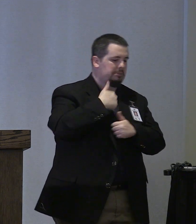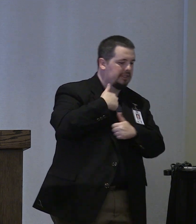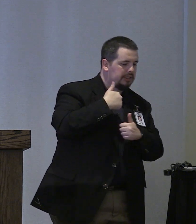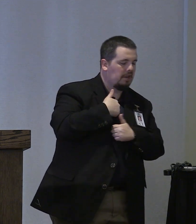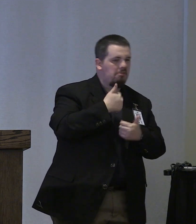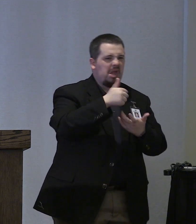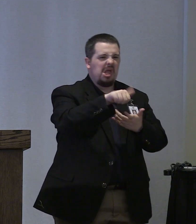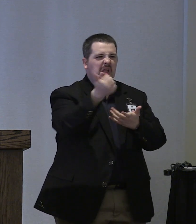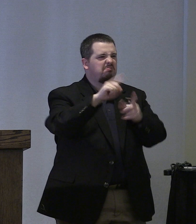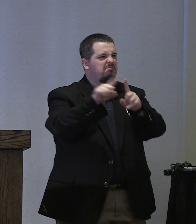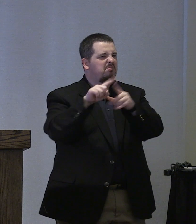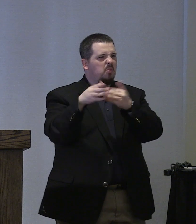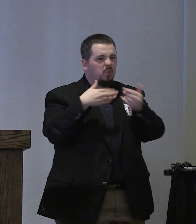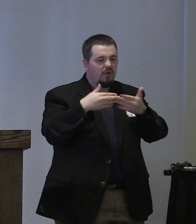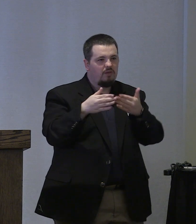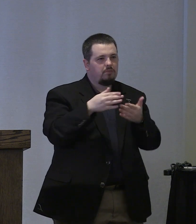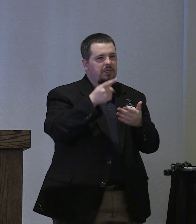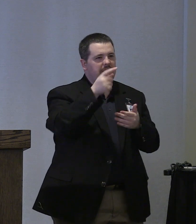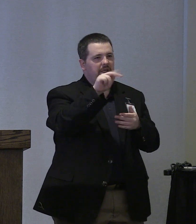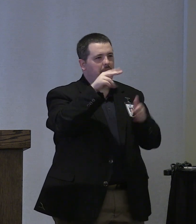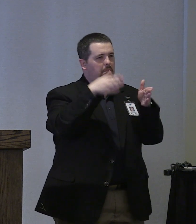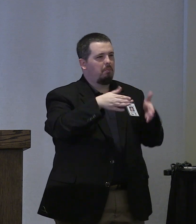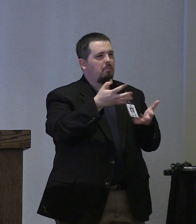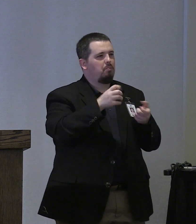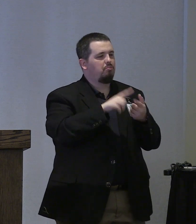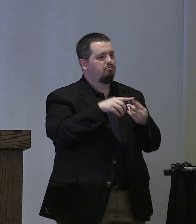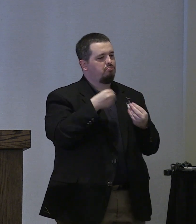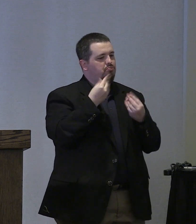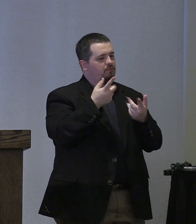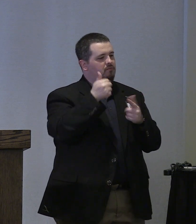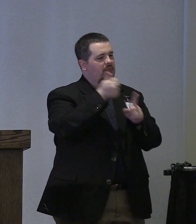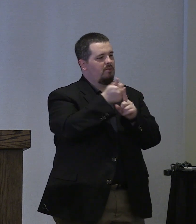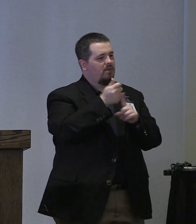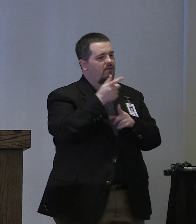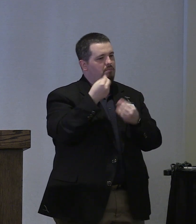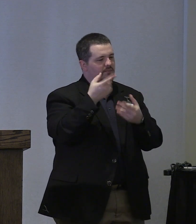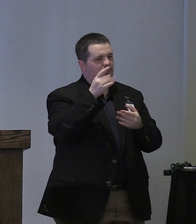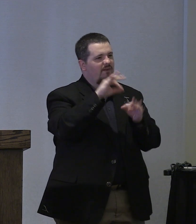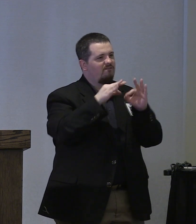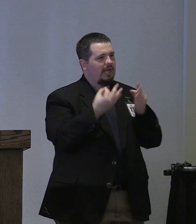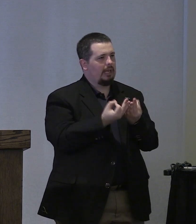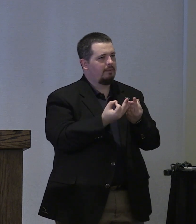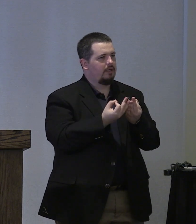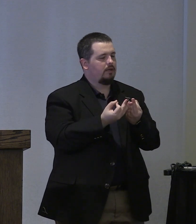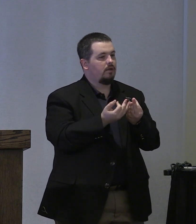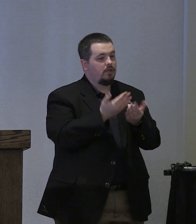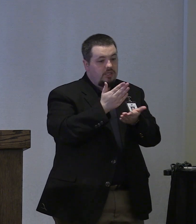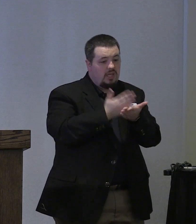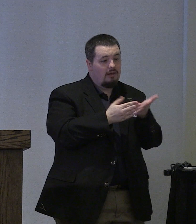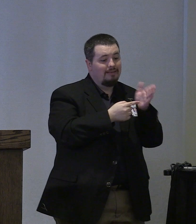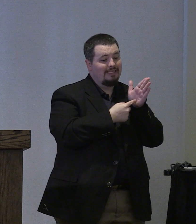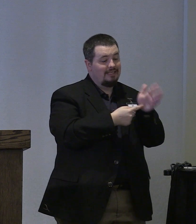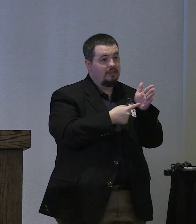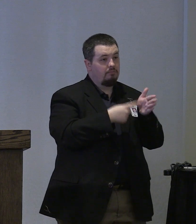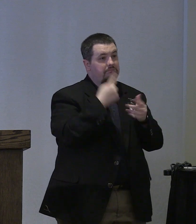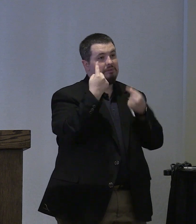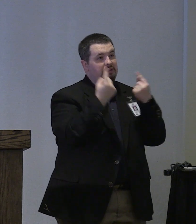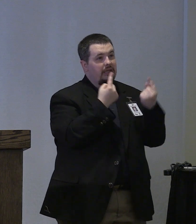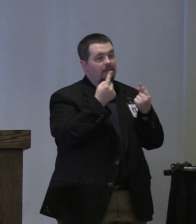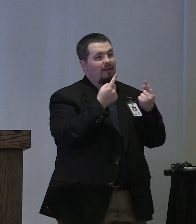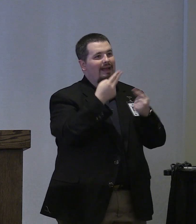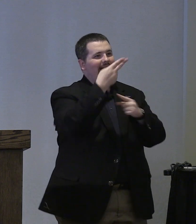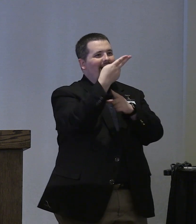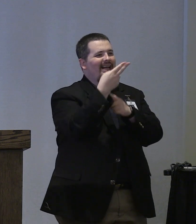other pathway that a tennessean might want to choose to provide for themselves or their family there's some indicators that we think about